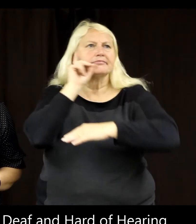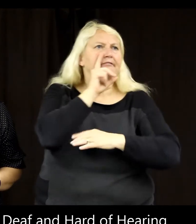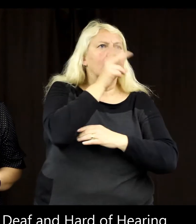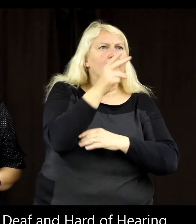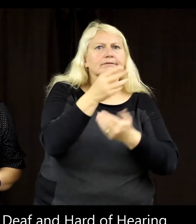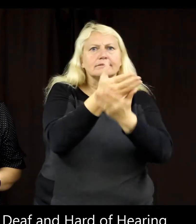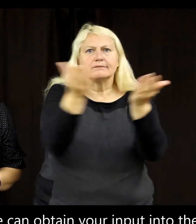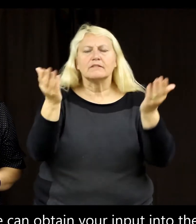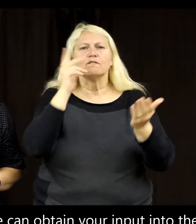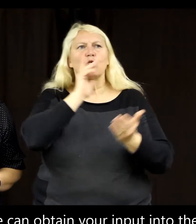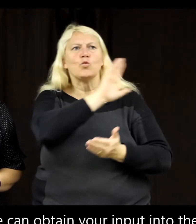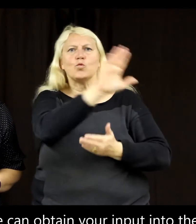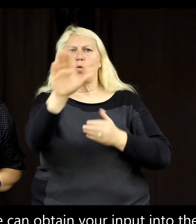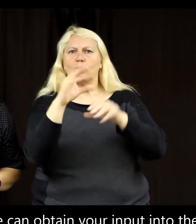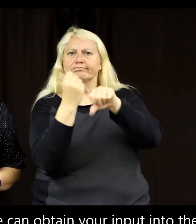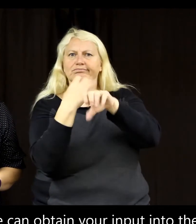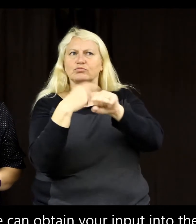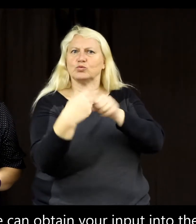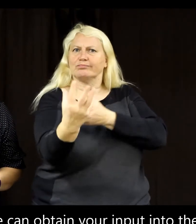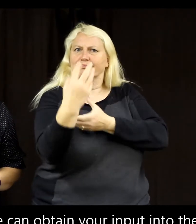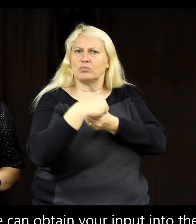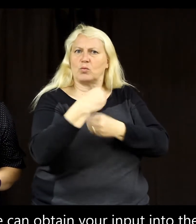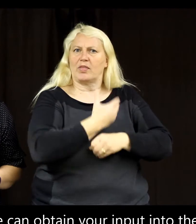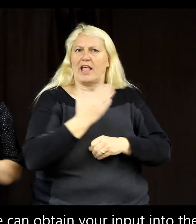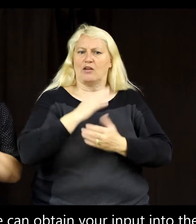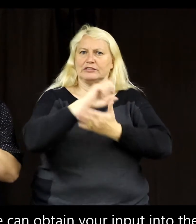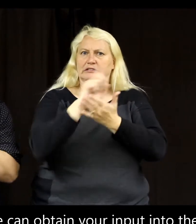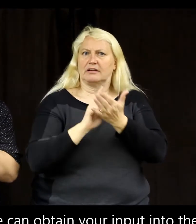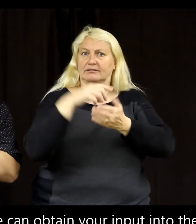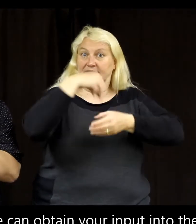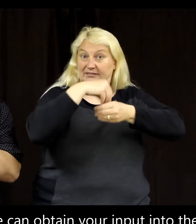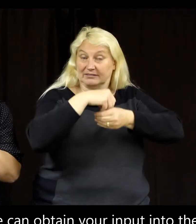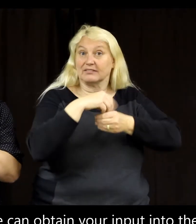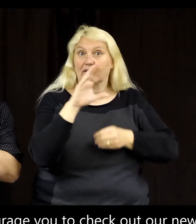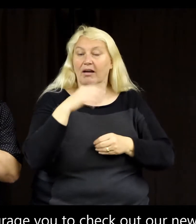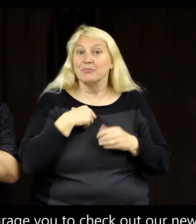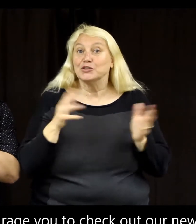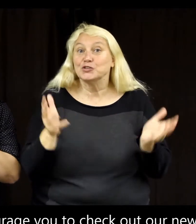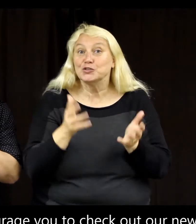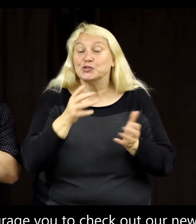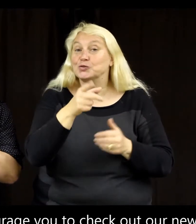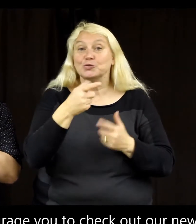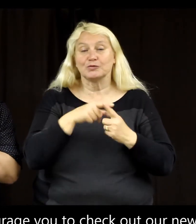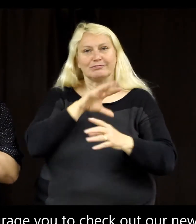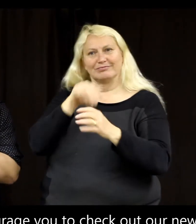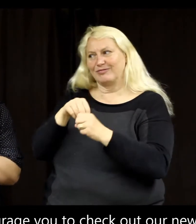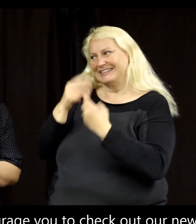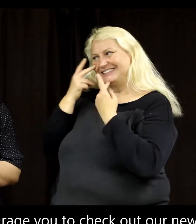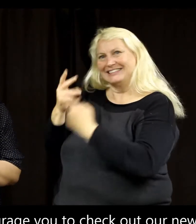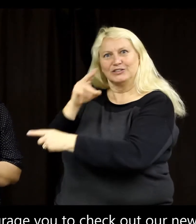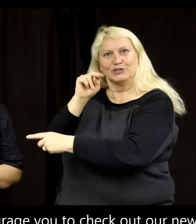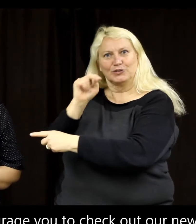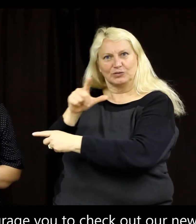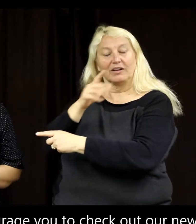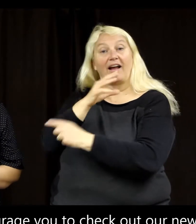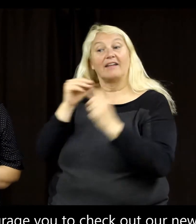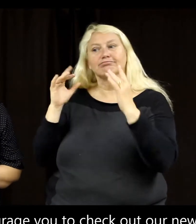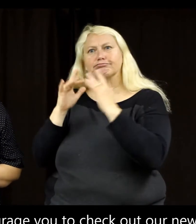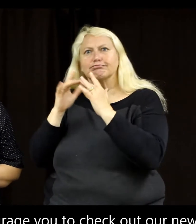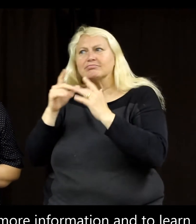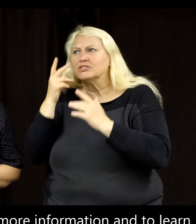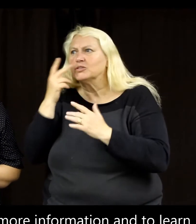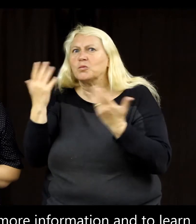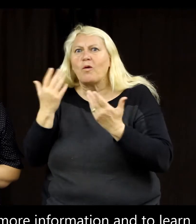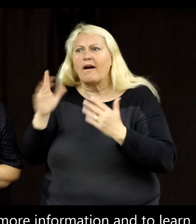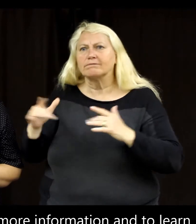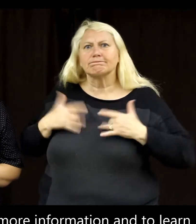process. I encourage you to check out our new spring newsletter for more information and to learn more about the great activities happening